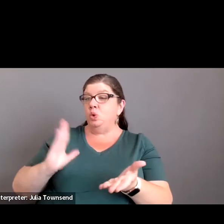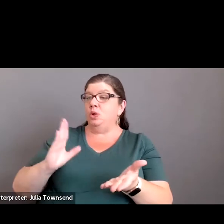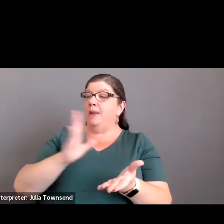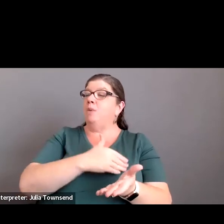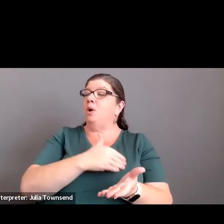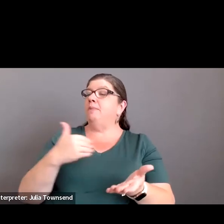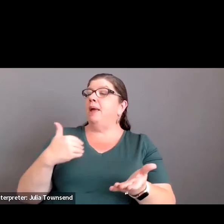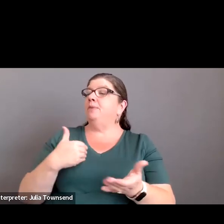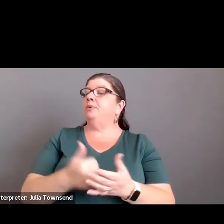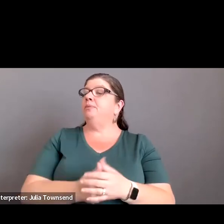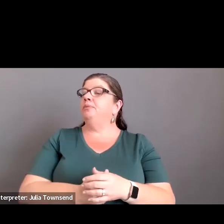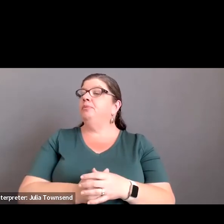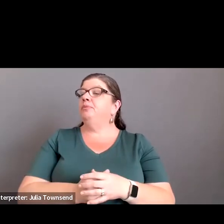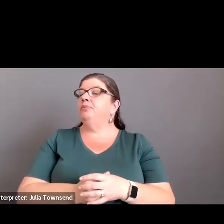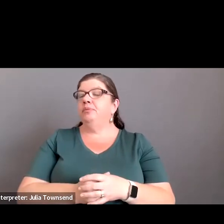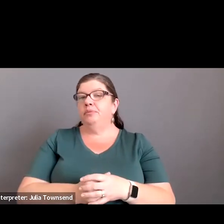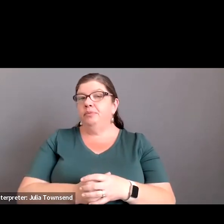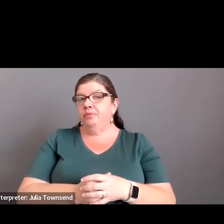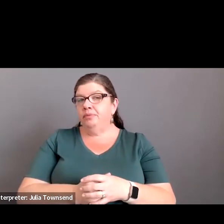member comments.